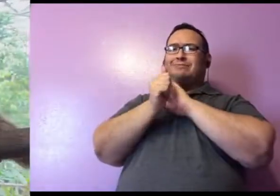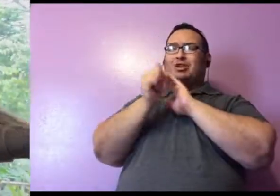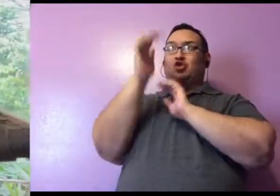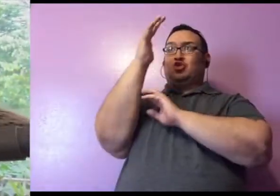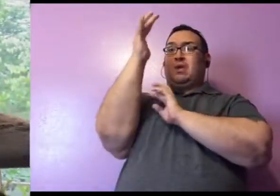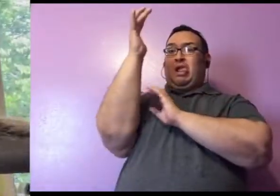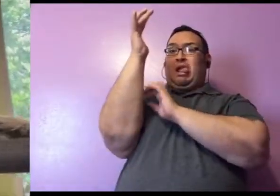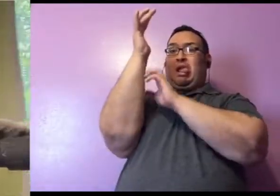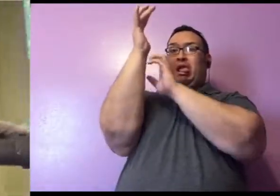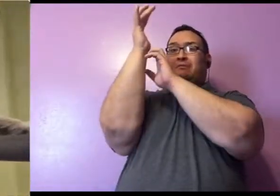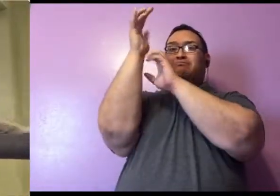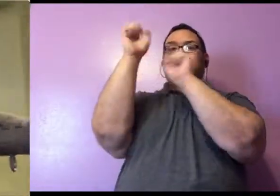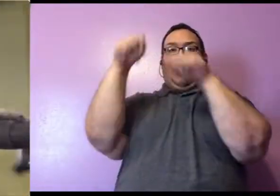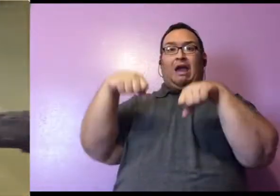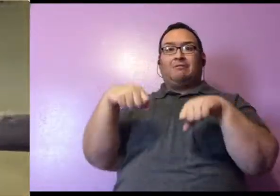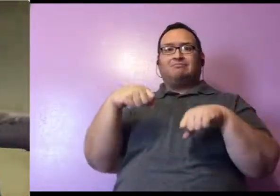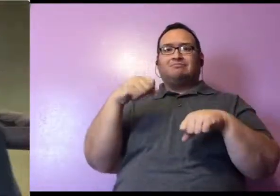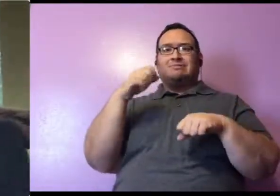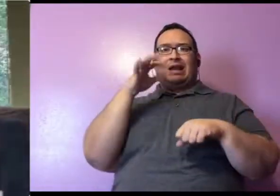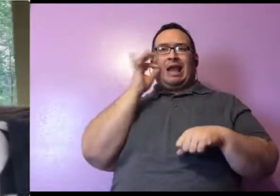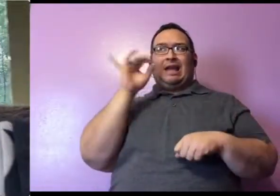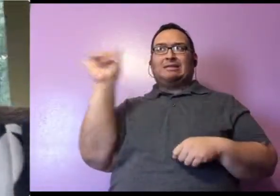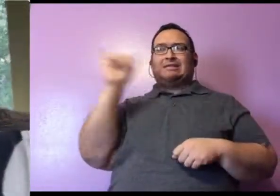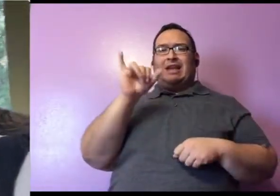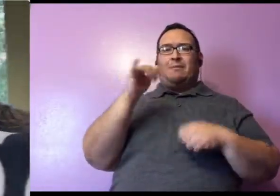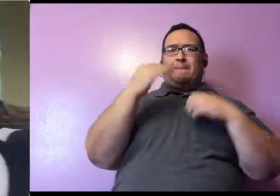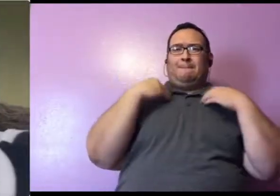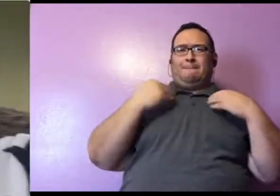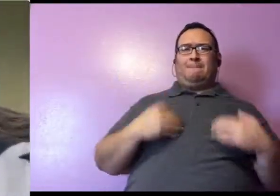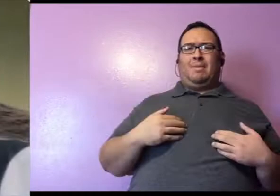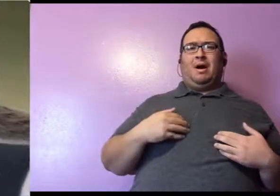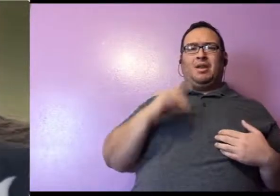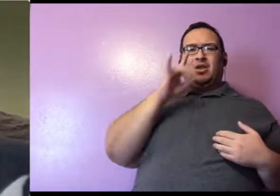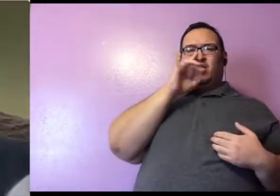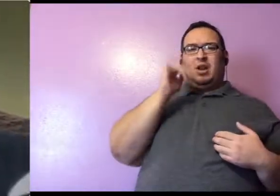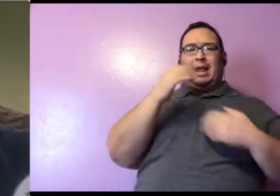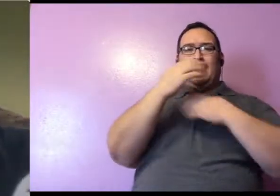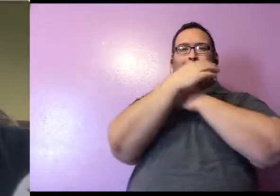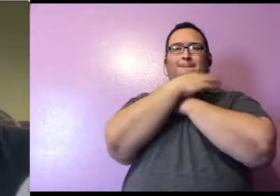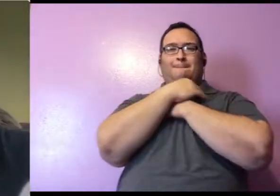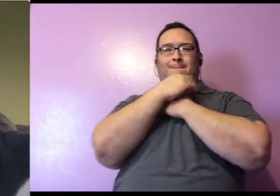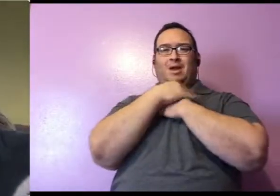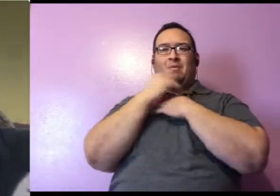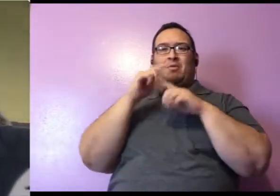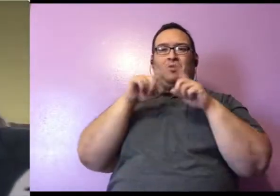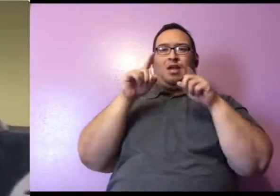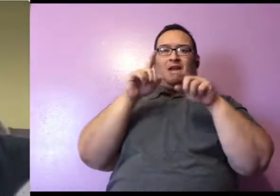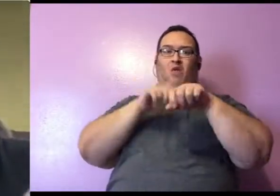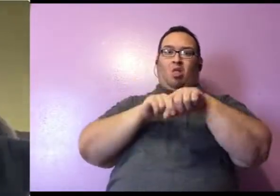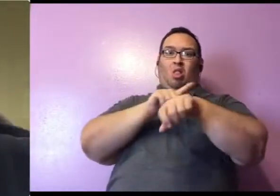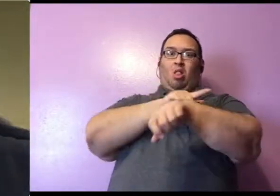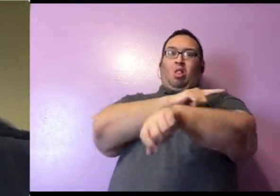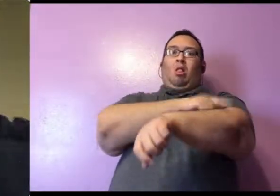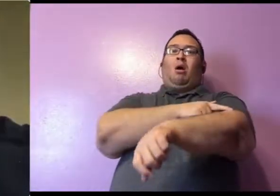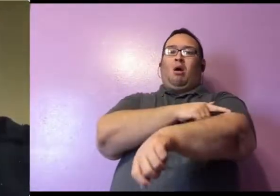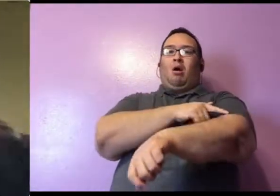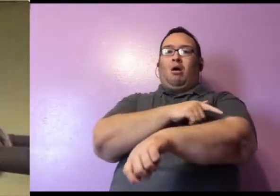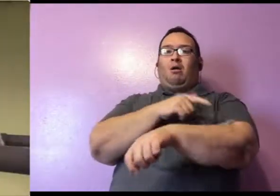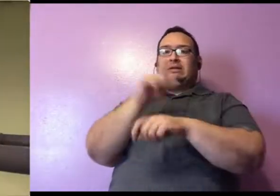cats. And then they have the body that almost looks like a bear, except they have that nice long prehantile tail. So I think if I were to get to